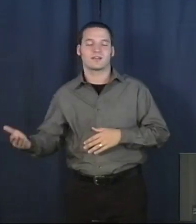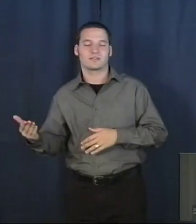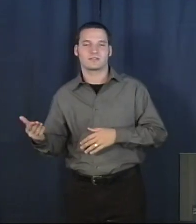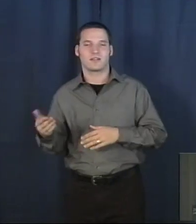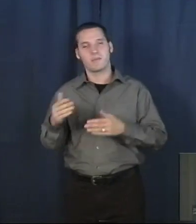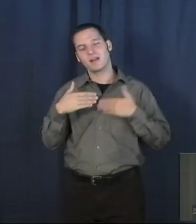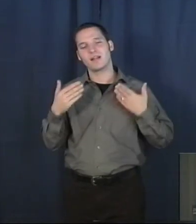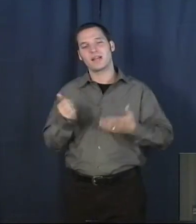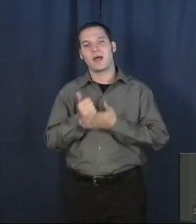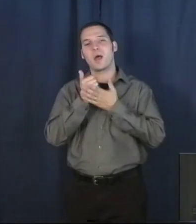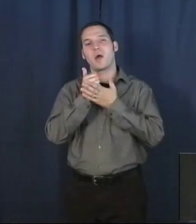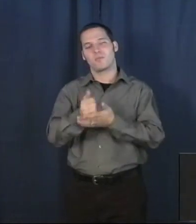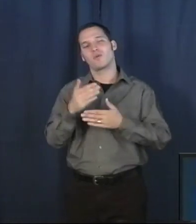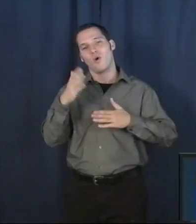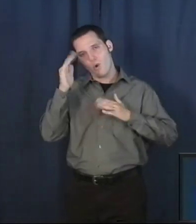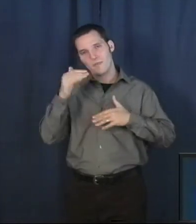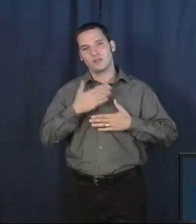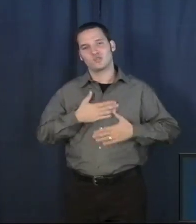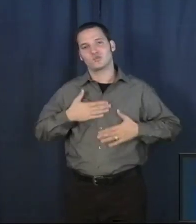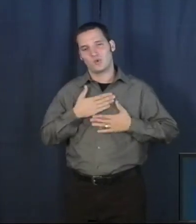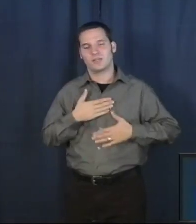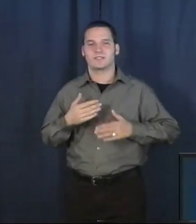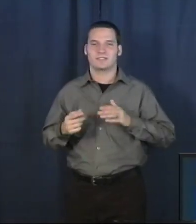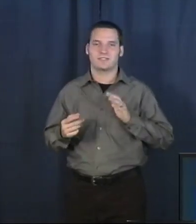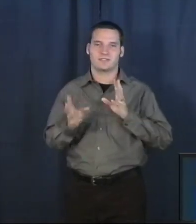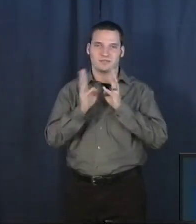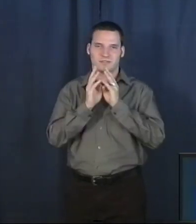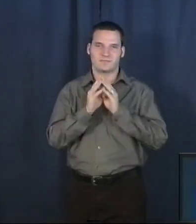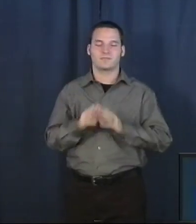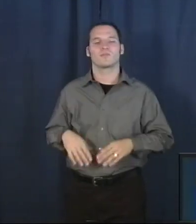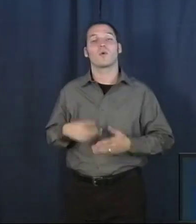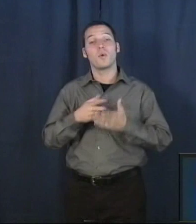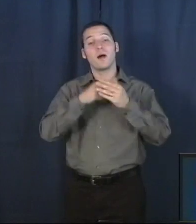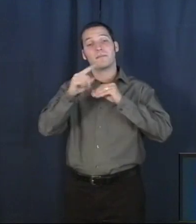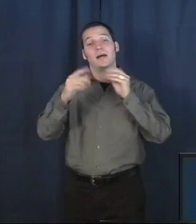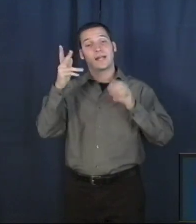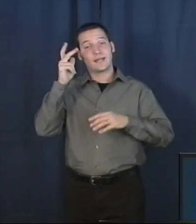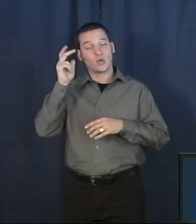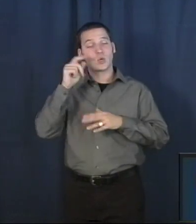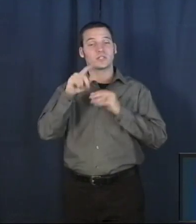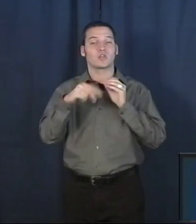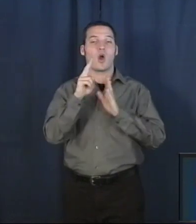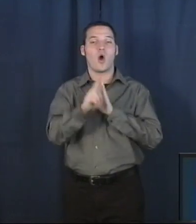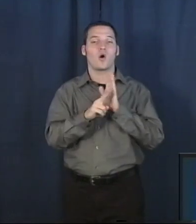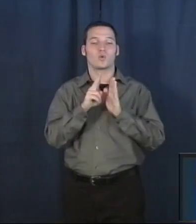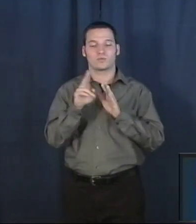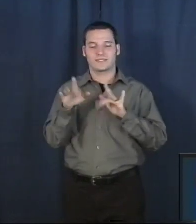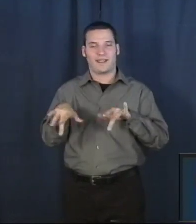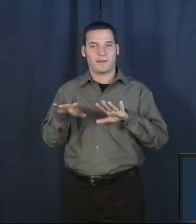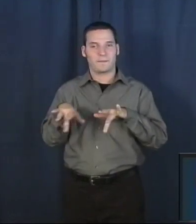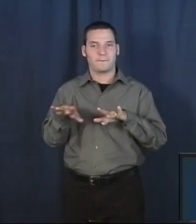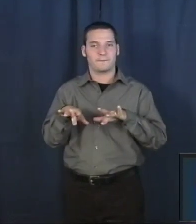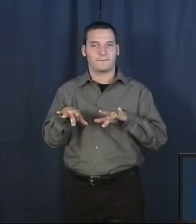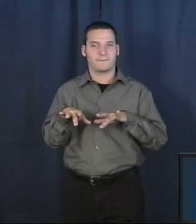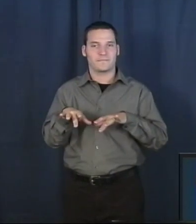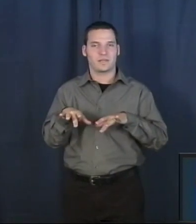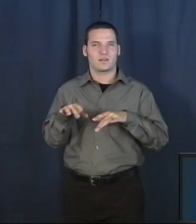enjoy this video series. What you're about to hear is an audio tape made of apparently the roaring of the creature in the Congo